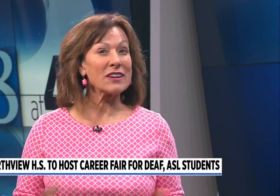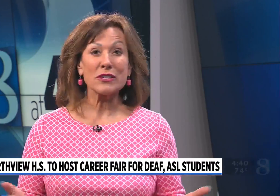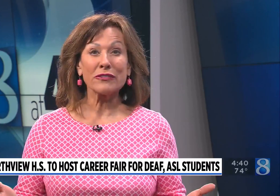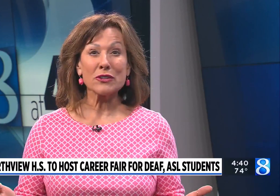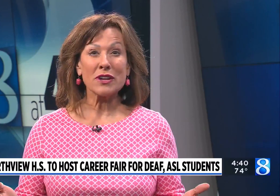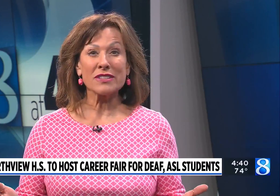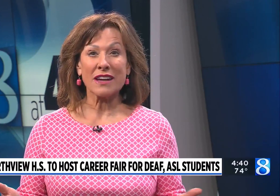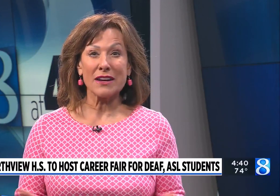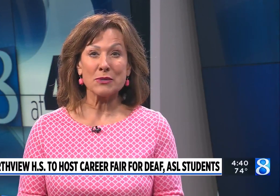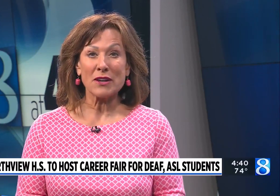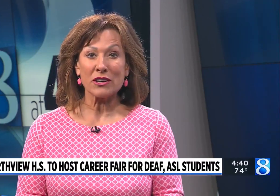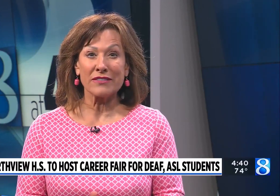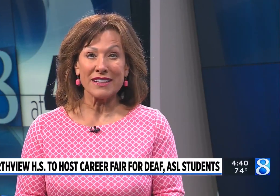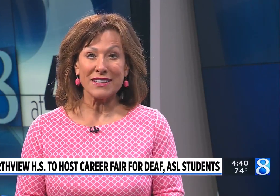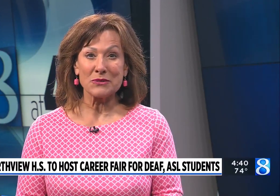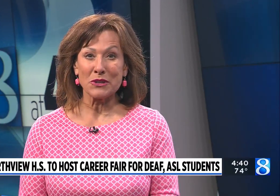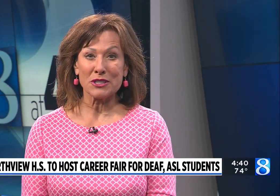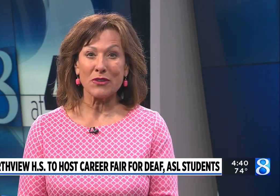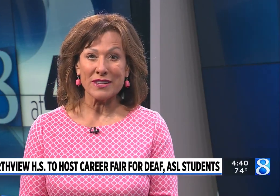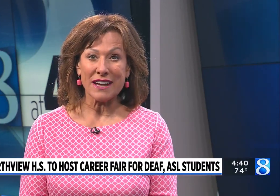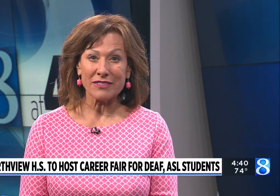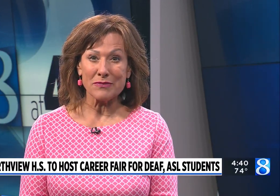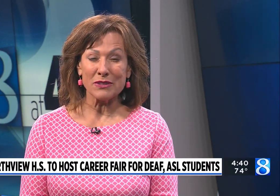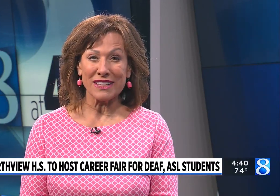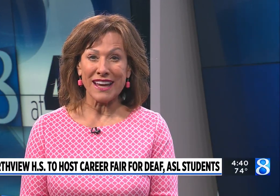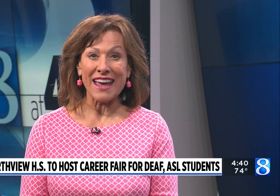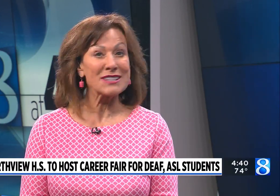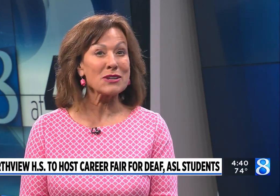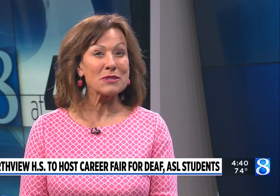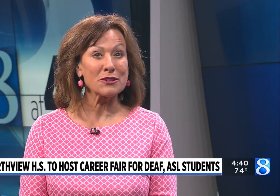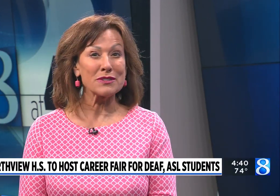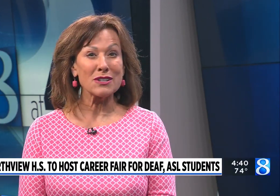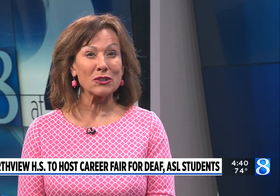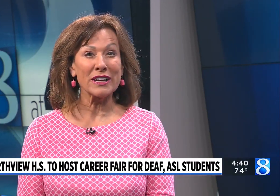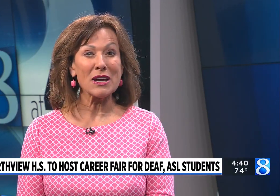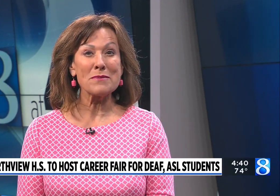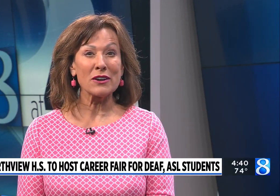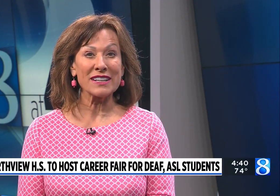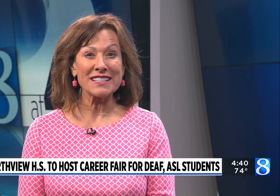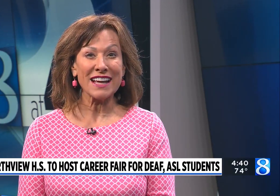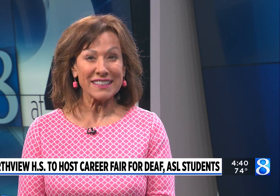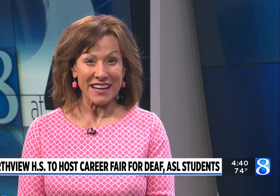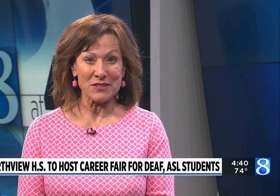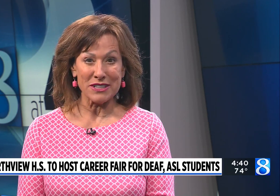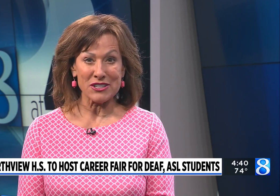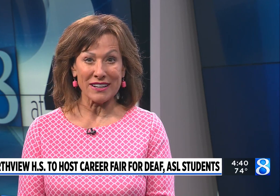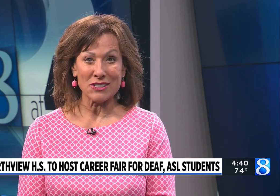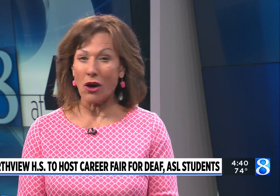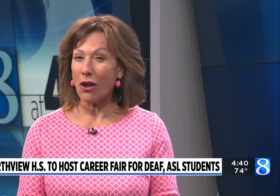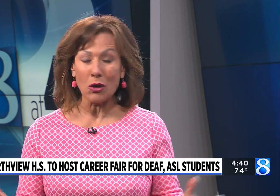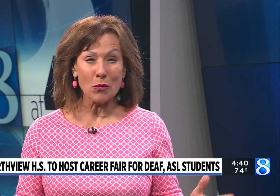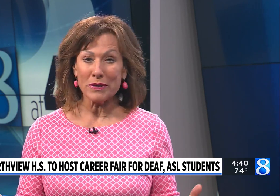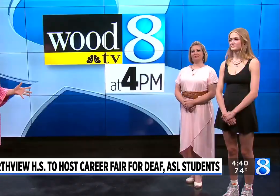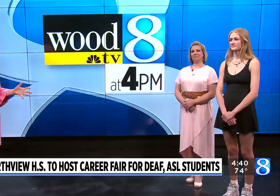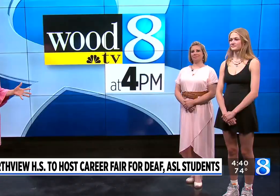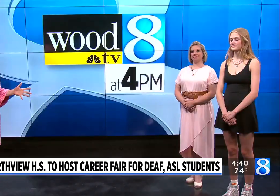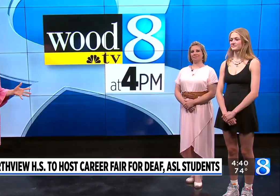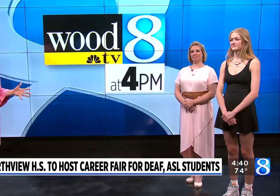There's a First of Its Kind special event in the works for the deaf community and some students learning American Sign Language, and it's all open to the public as